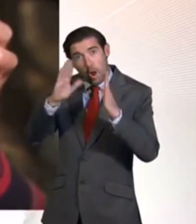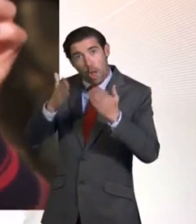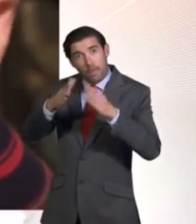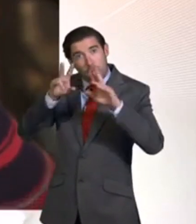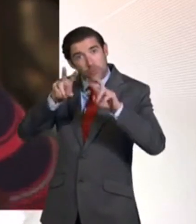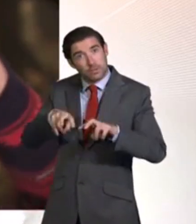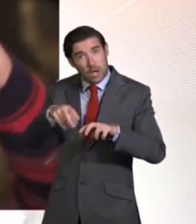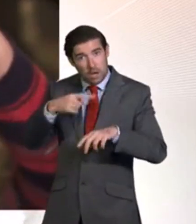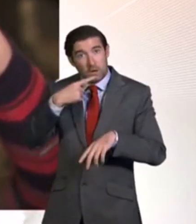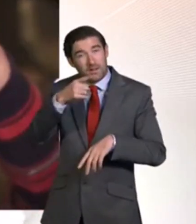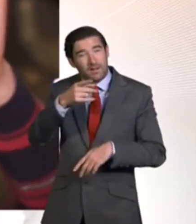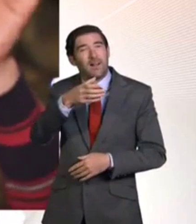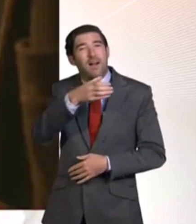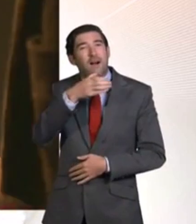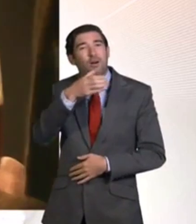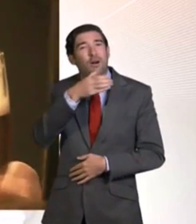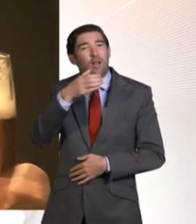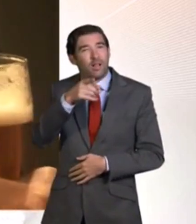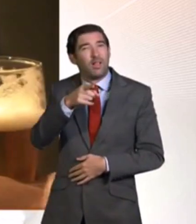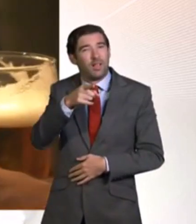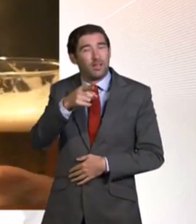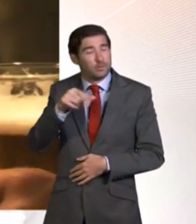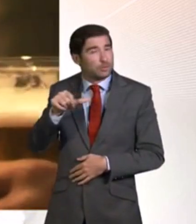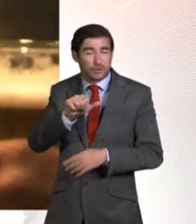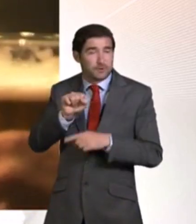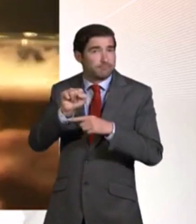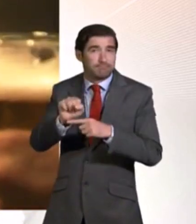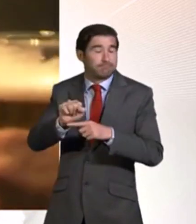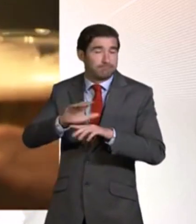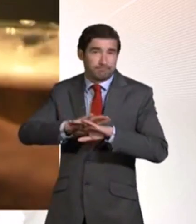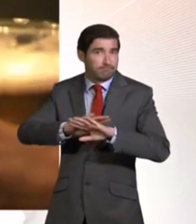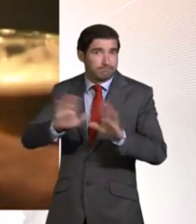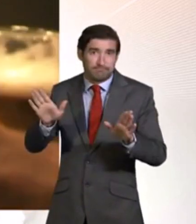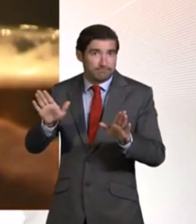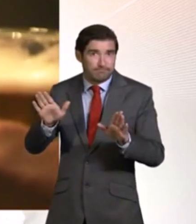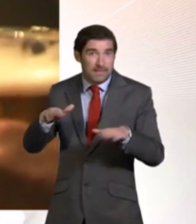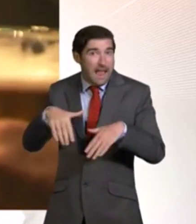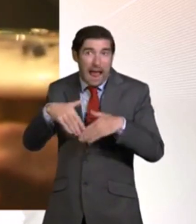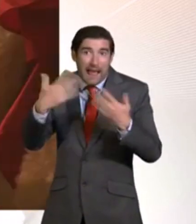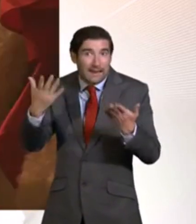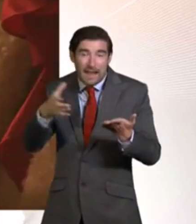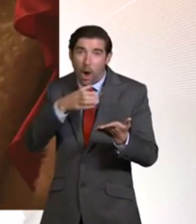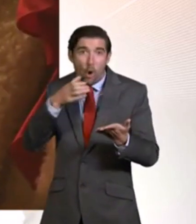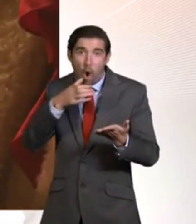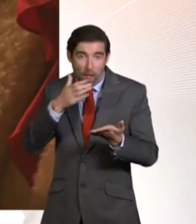confirms previous research that there's no safe level of alcohol consumption.